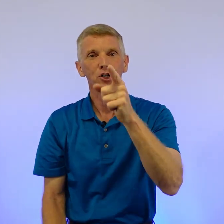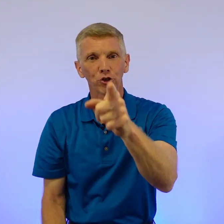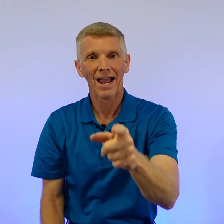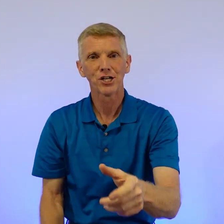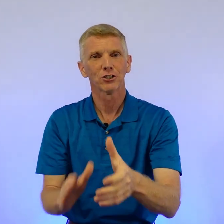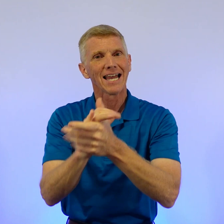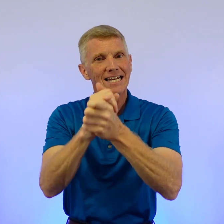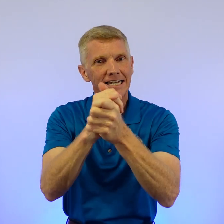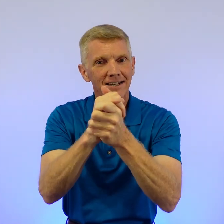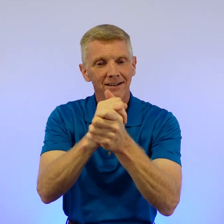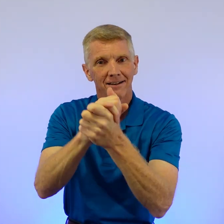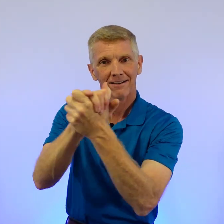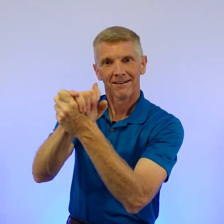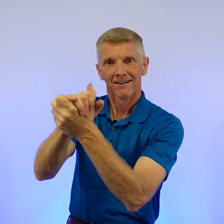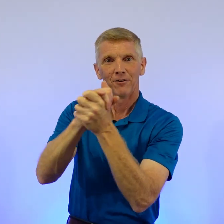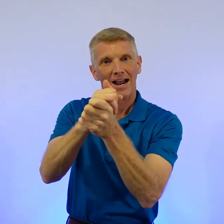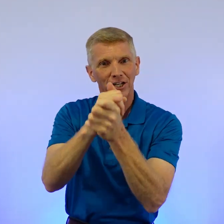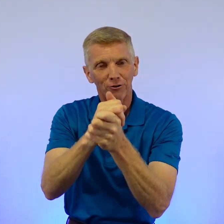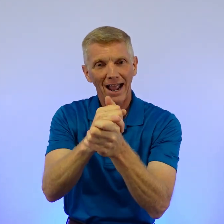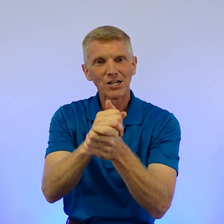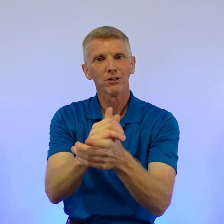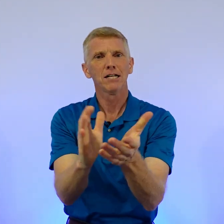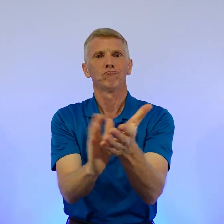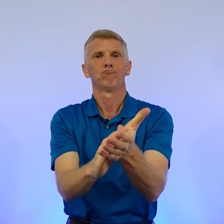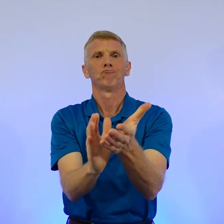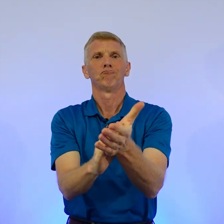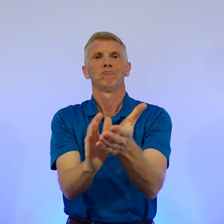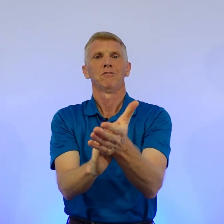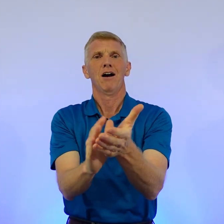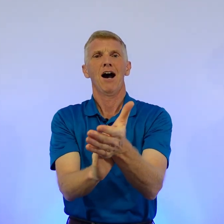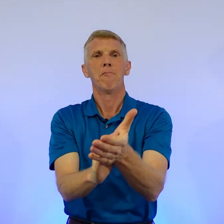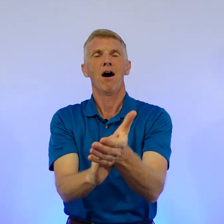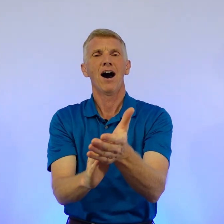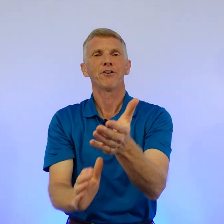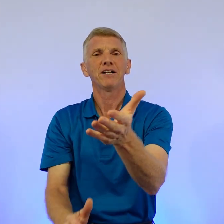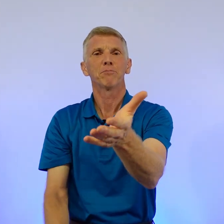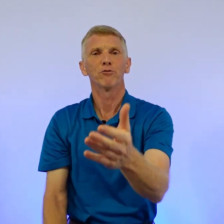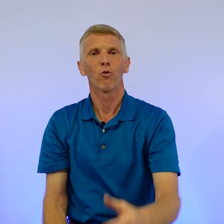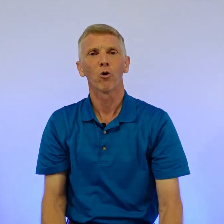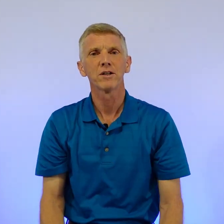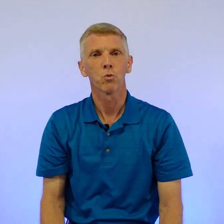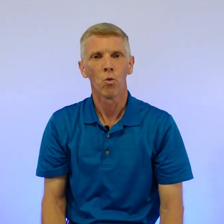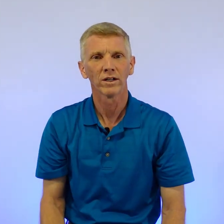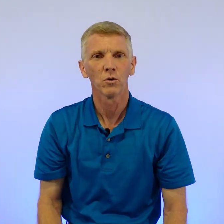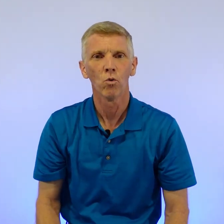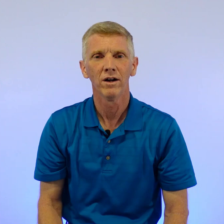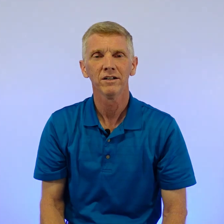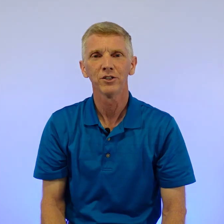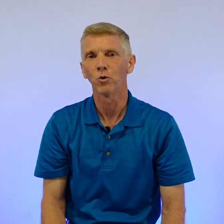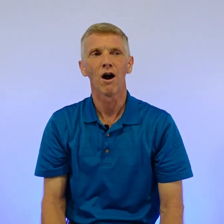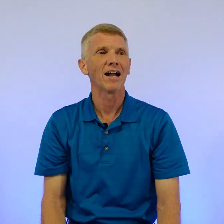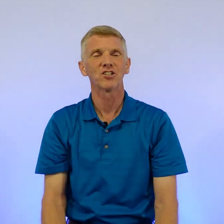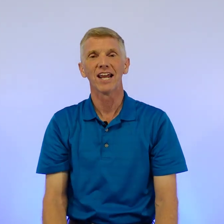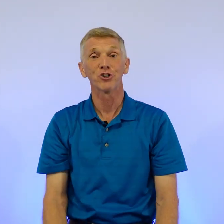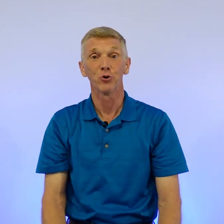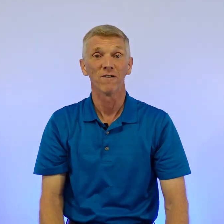congratulating, right, congratulating, I'm honoring a performance one-on-one, you were on stage and you were